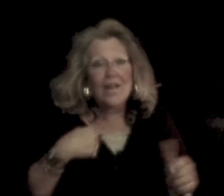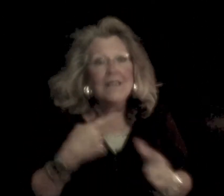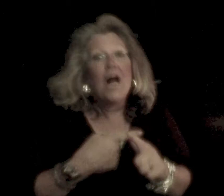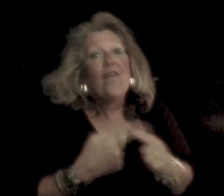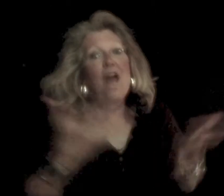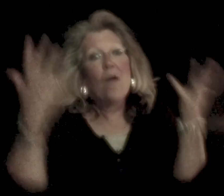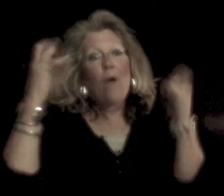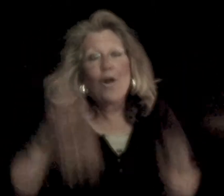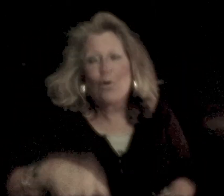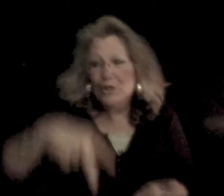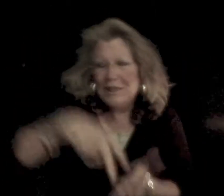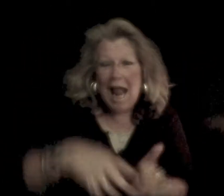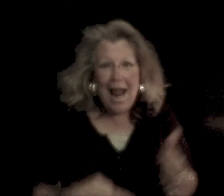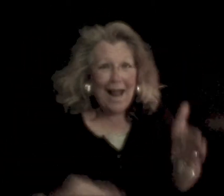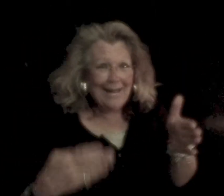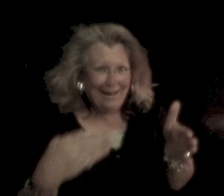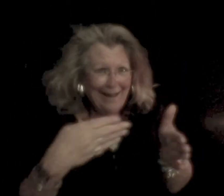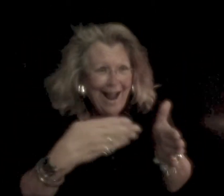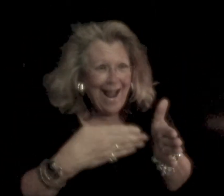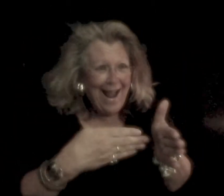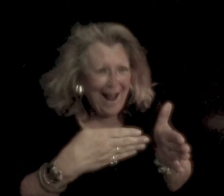Then I won't just stand against